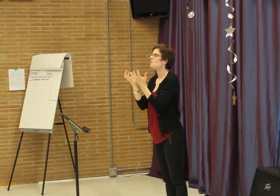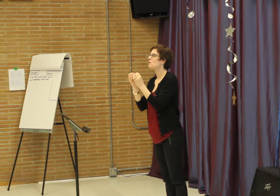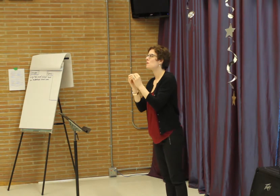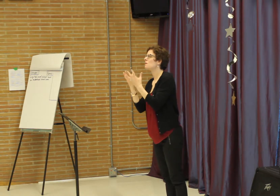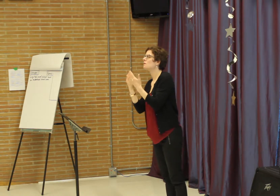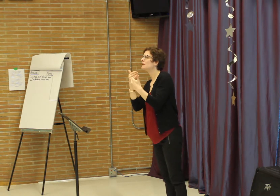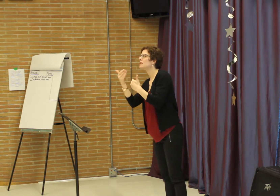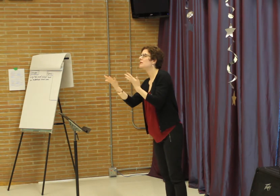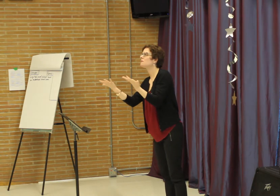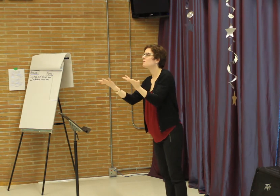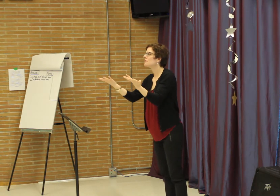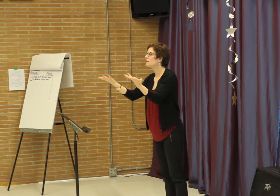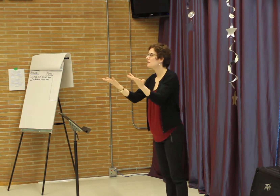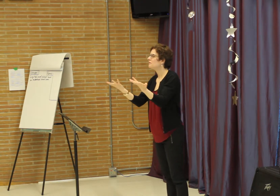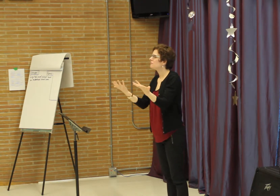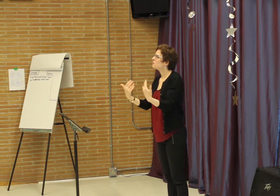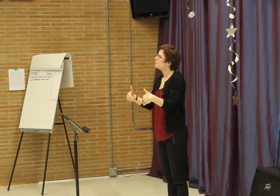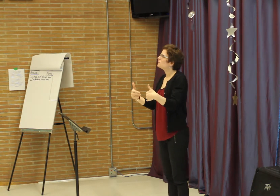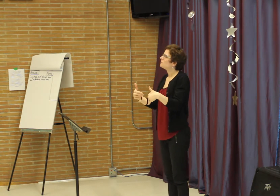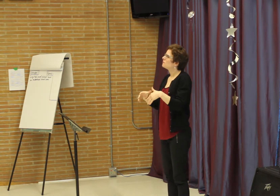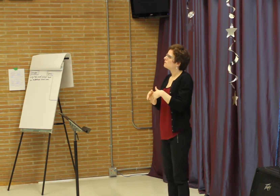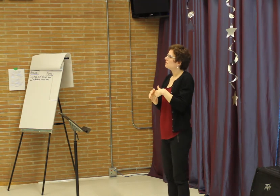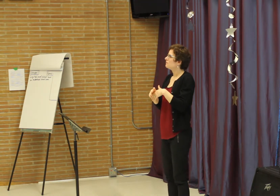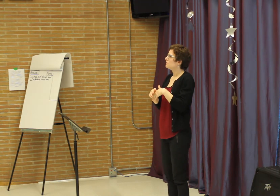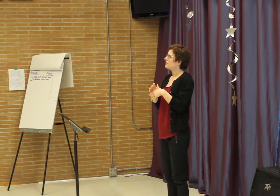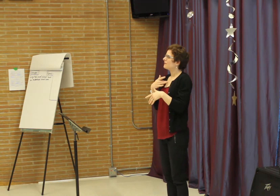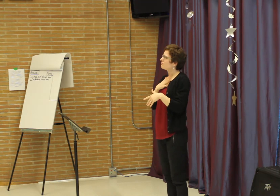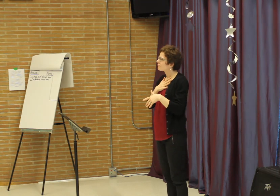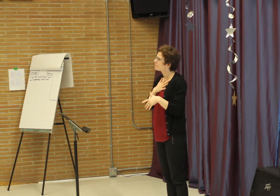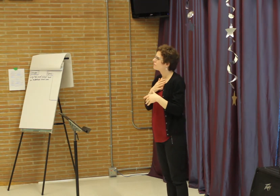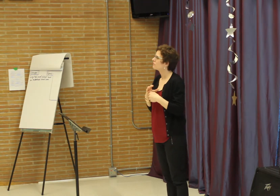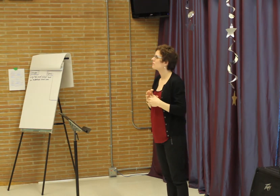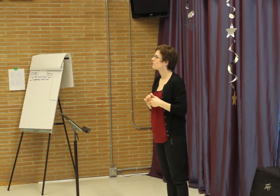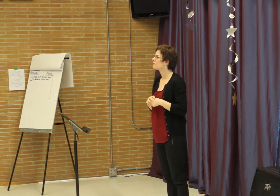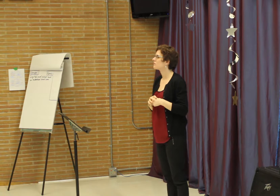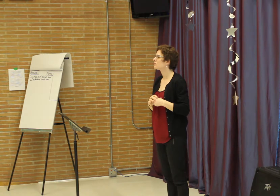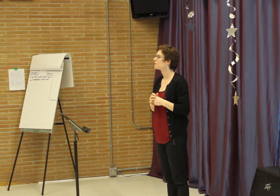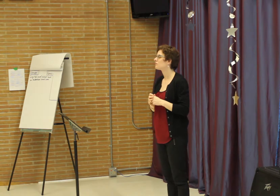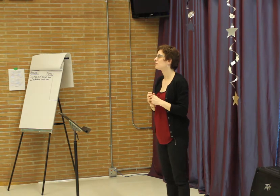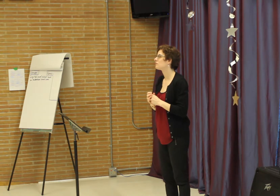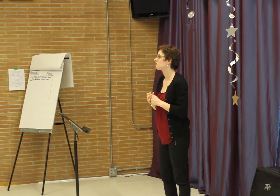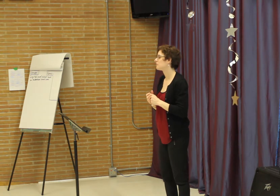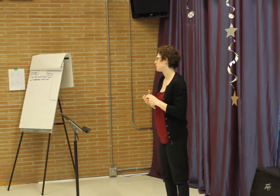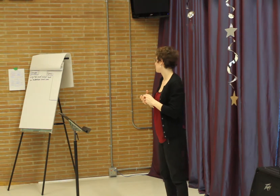Once the course had wrapped up, the parents were eager to have a second course offered.